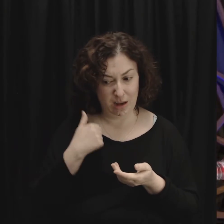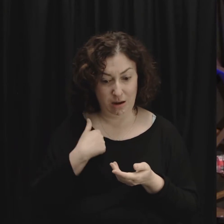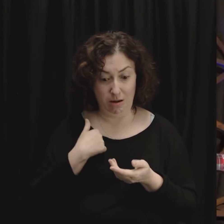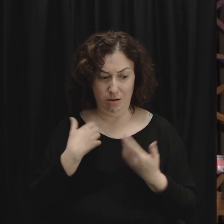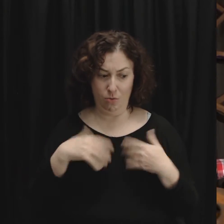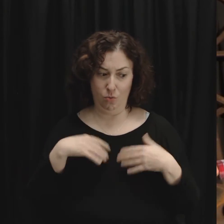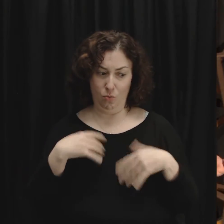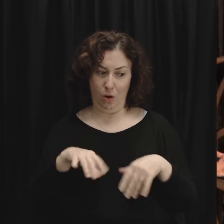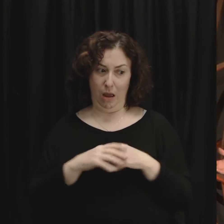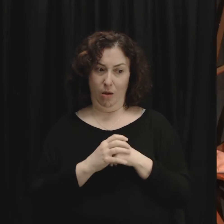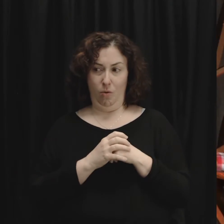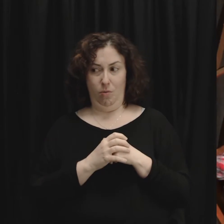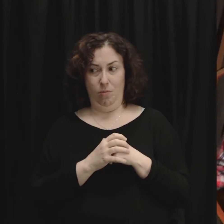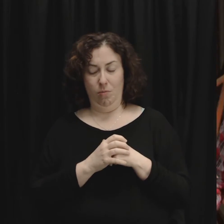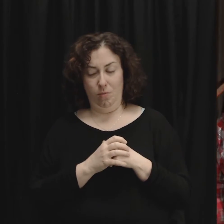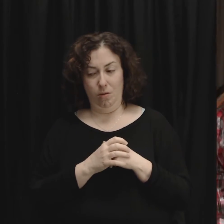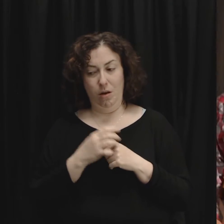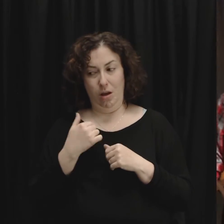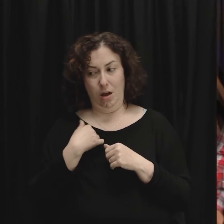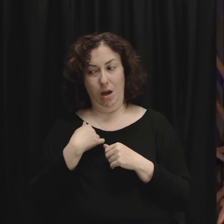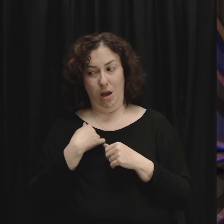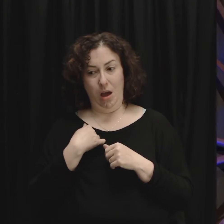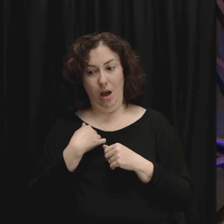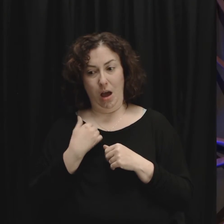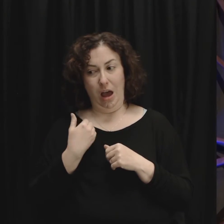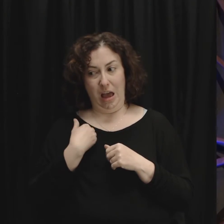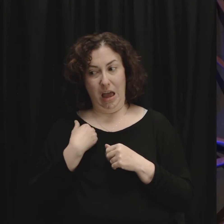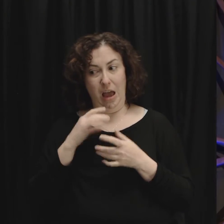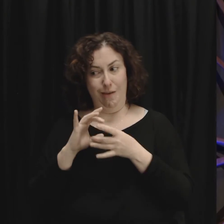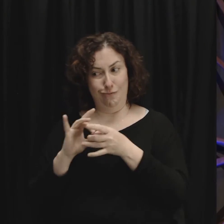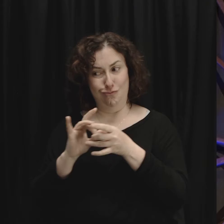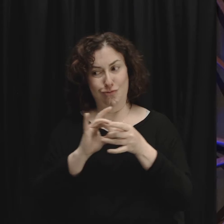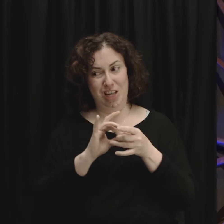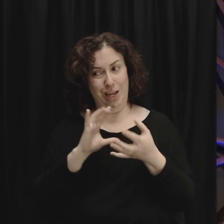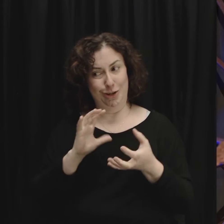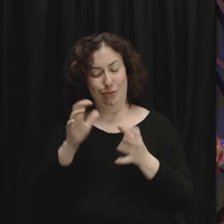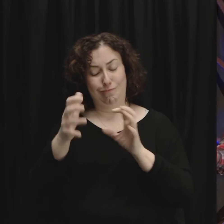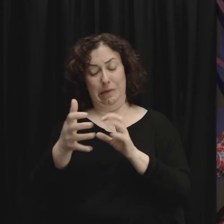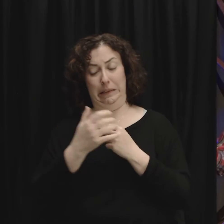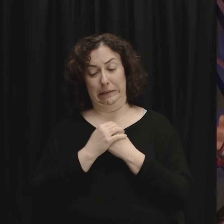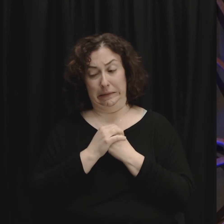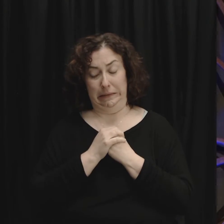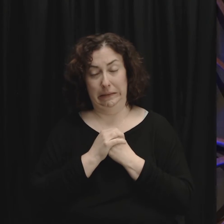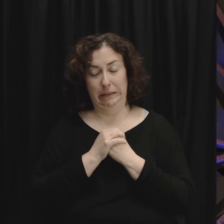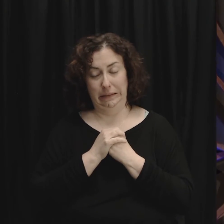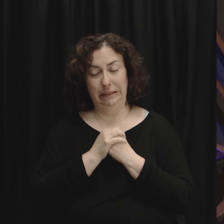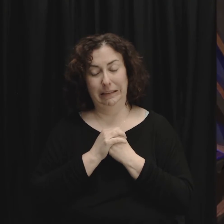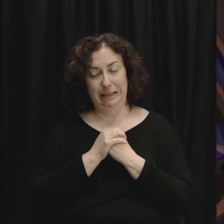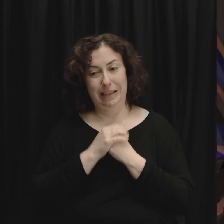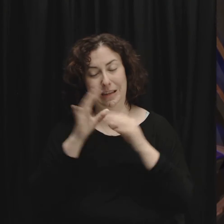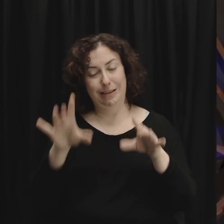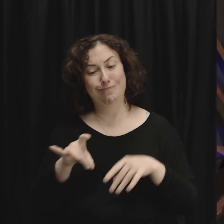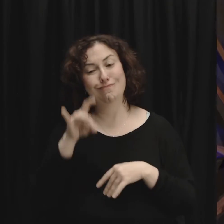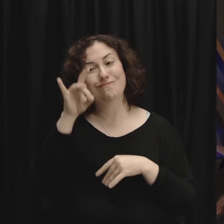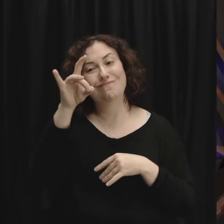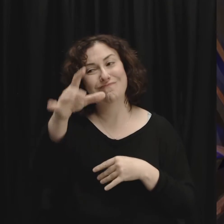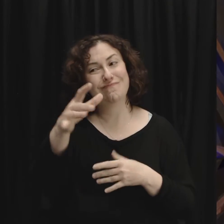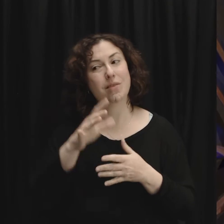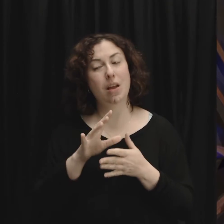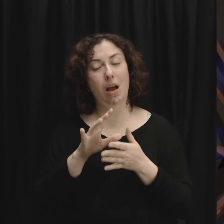john just called me a clown what's up with that i want to just end on one one verse that i think just speaks a ton of peace and